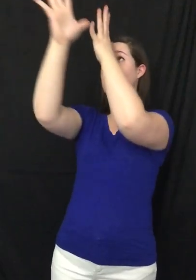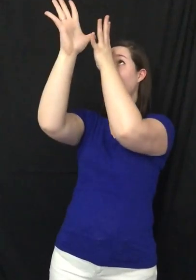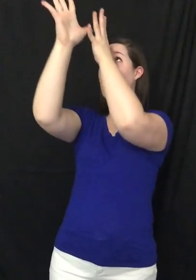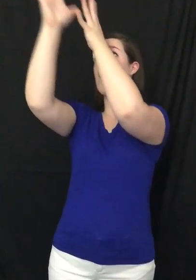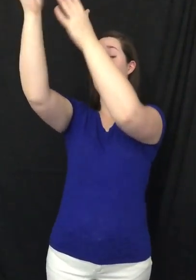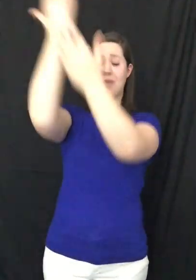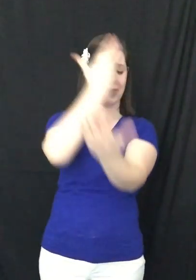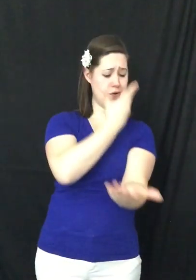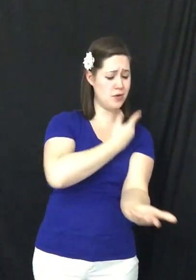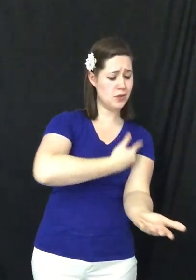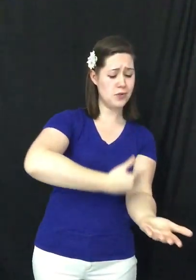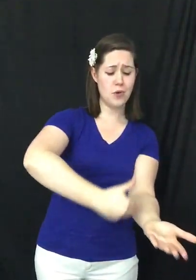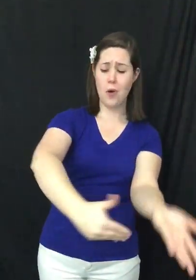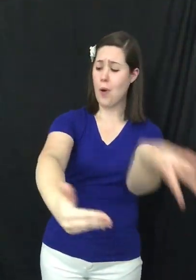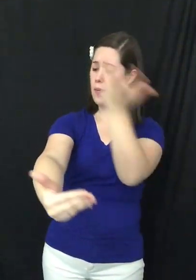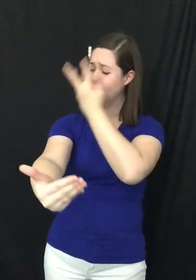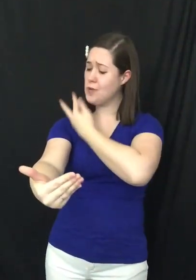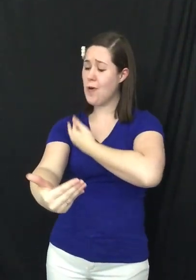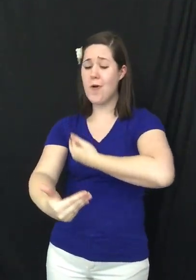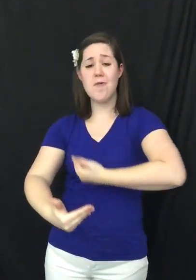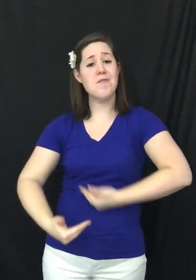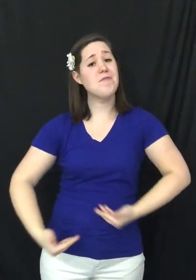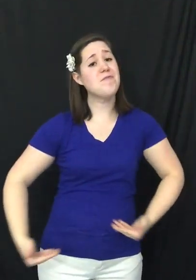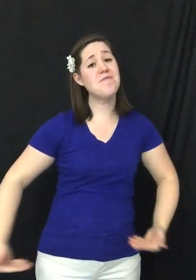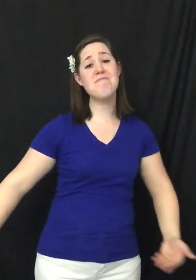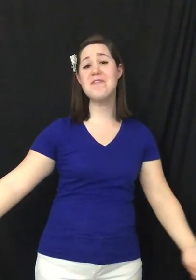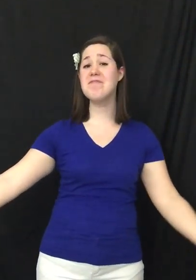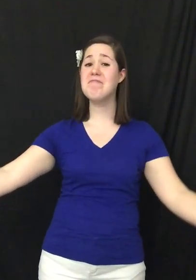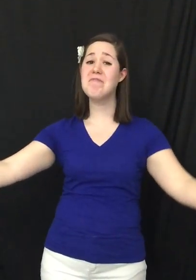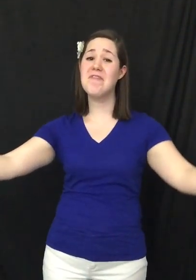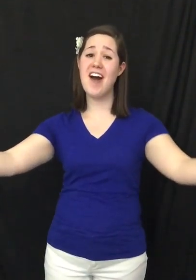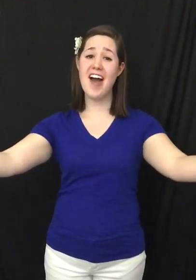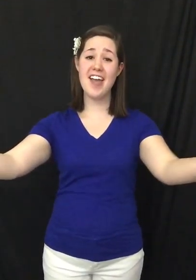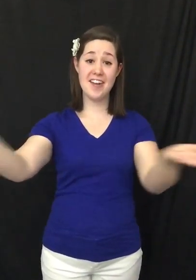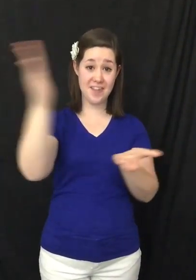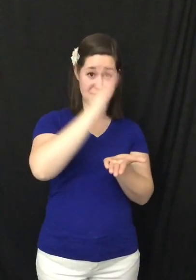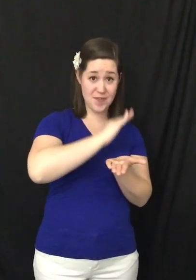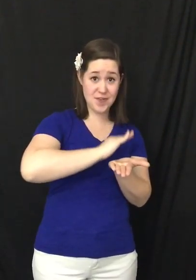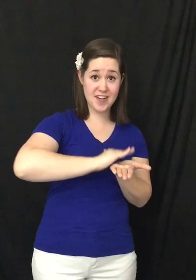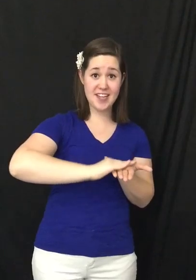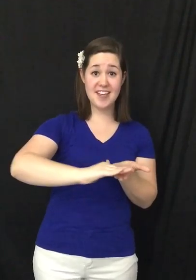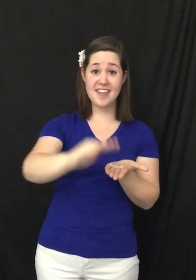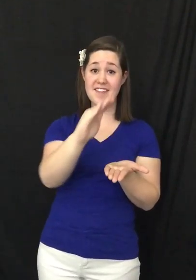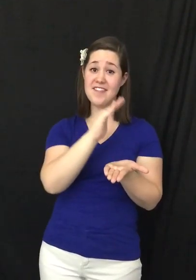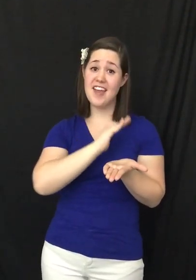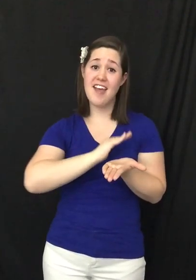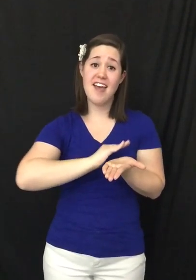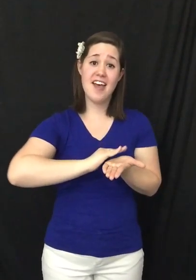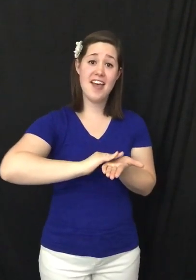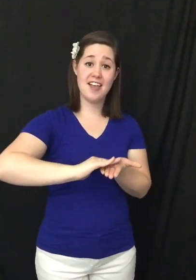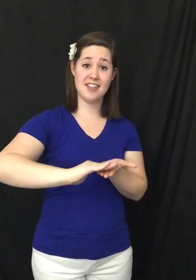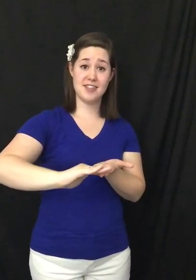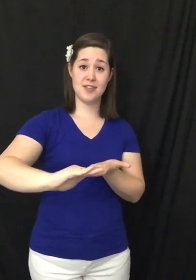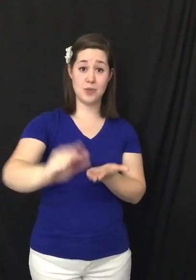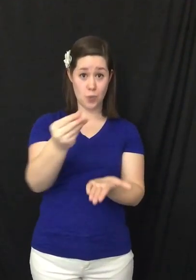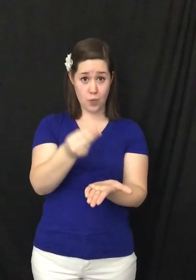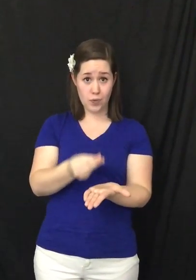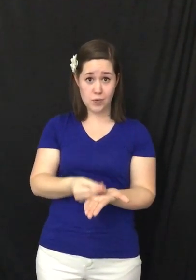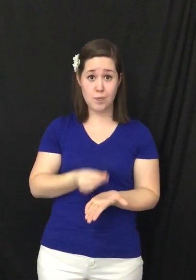Father's arms are open wide Forgiveness was